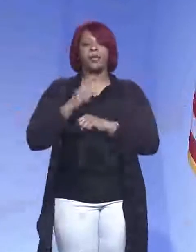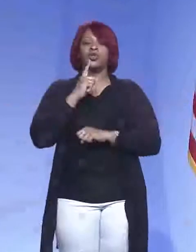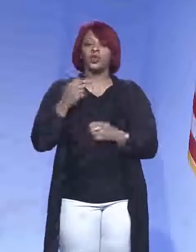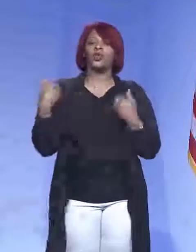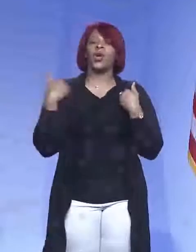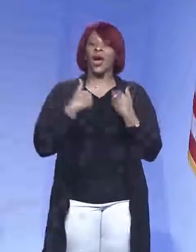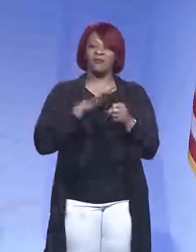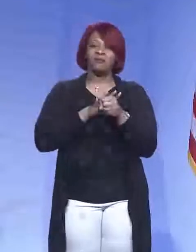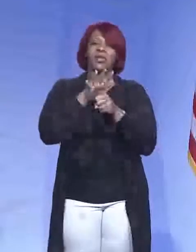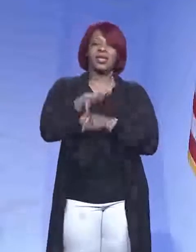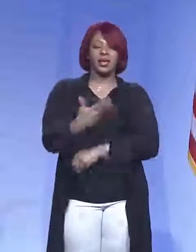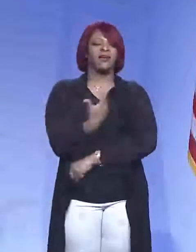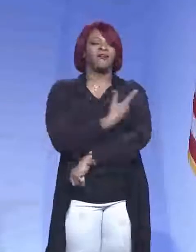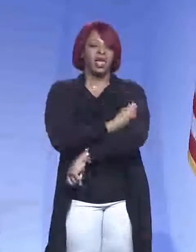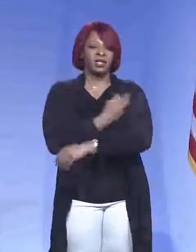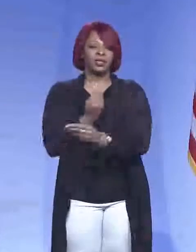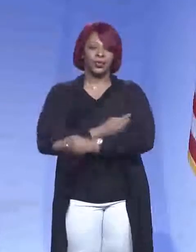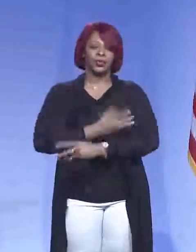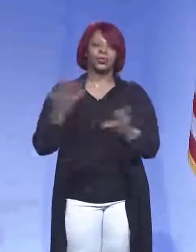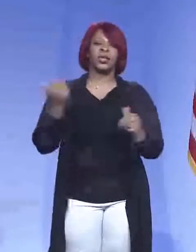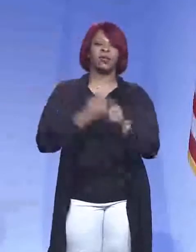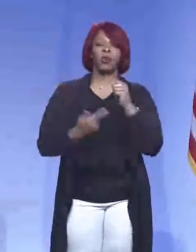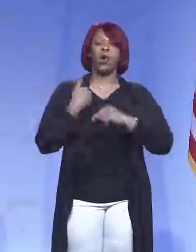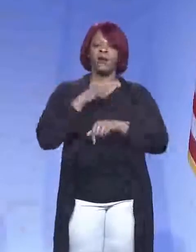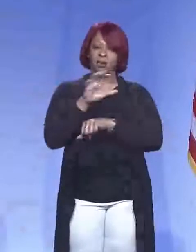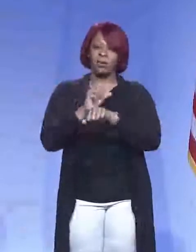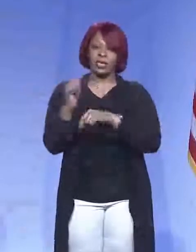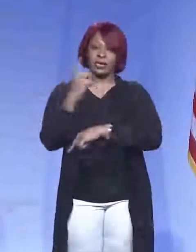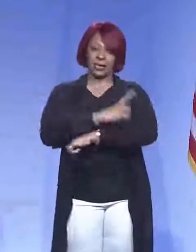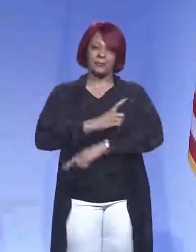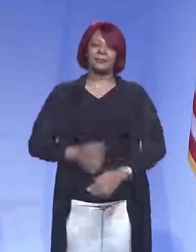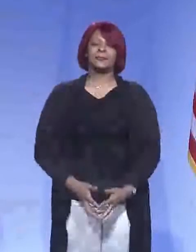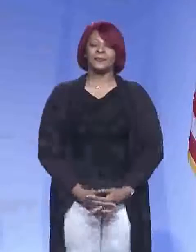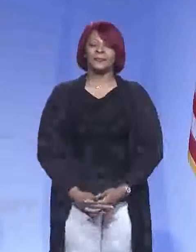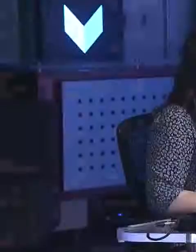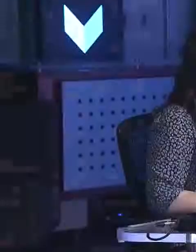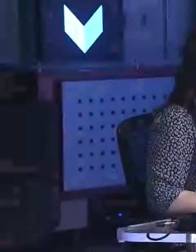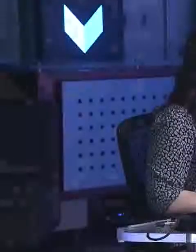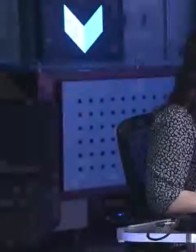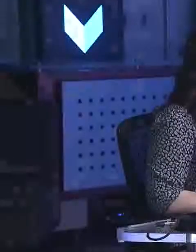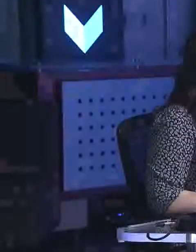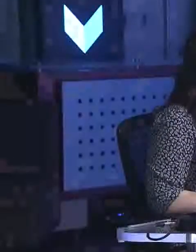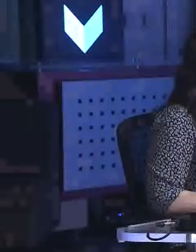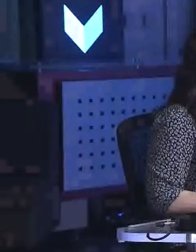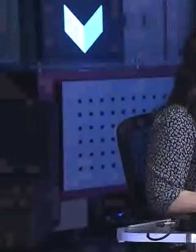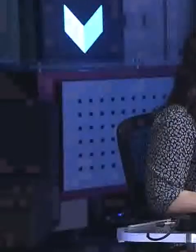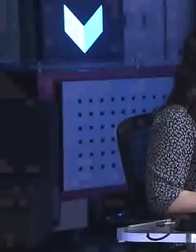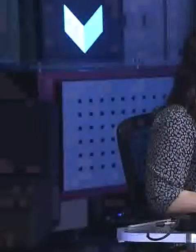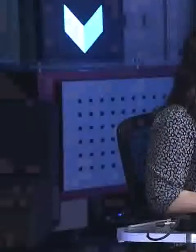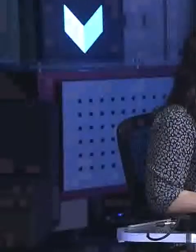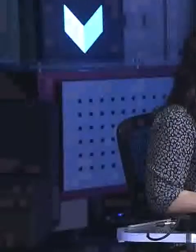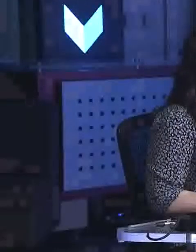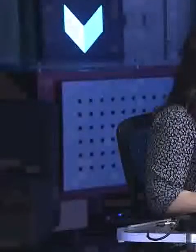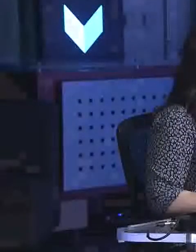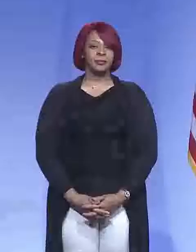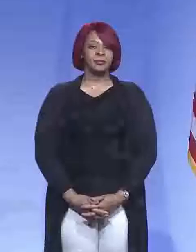that we have enough vaccine, uh, to distribute everyone who has an appointment that day. Kelly Roberts WMC.